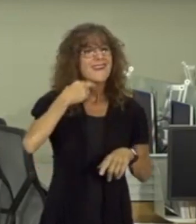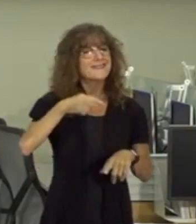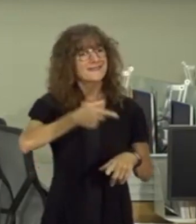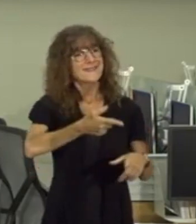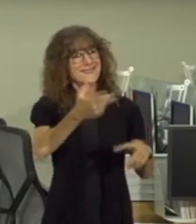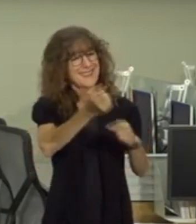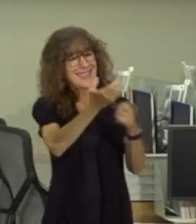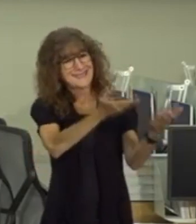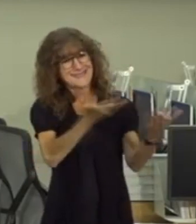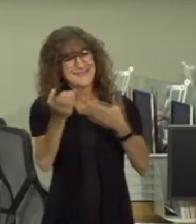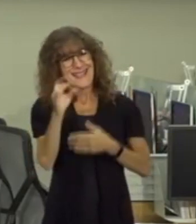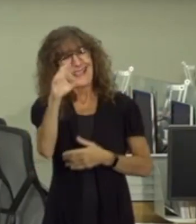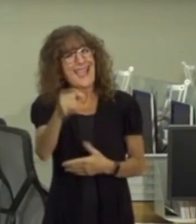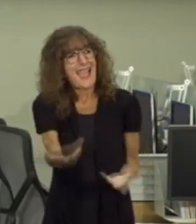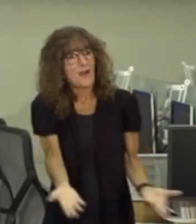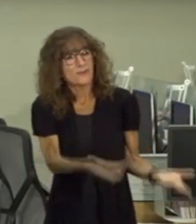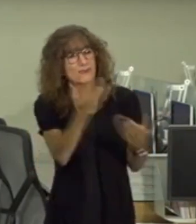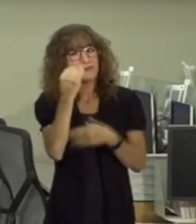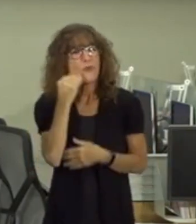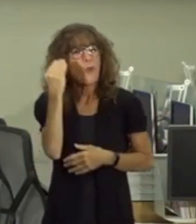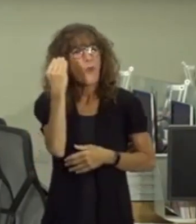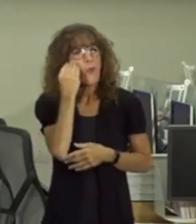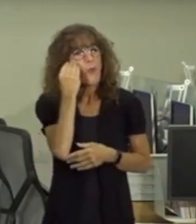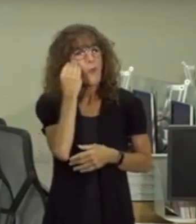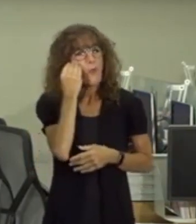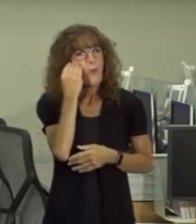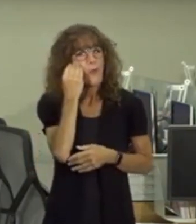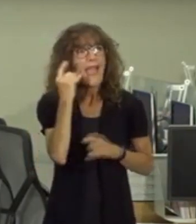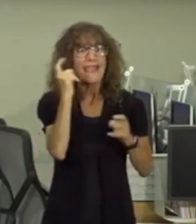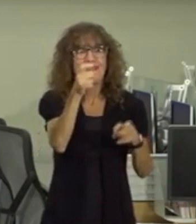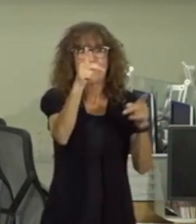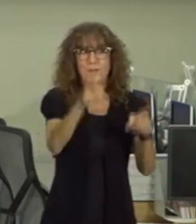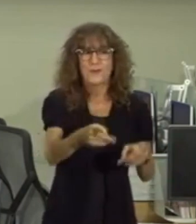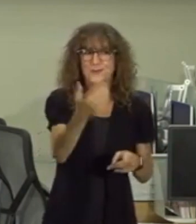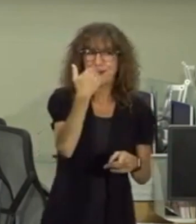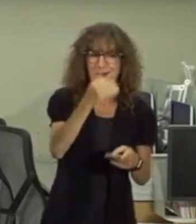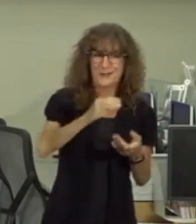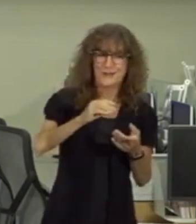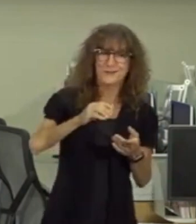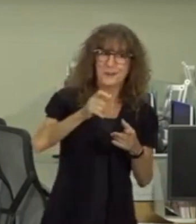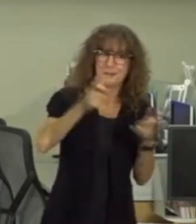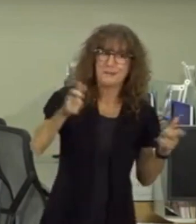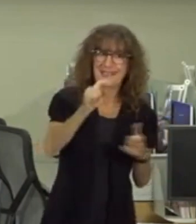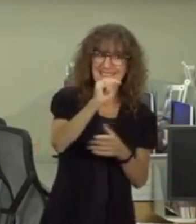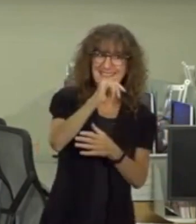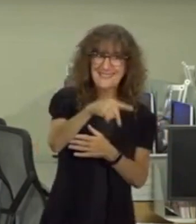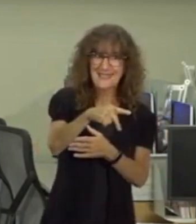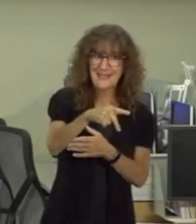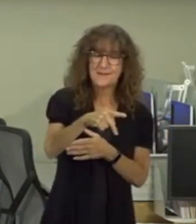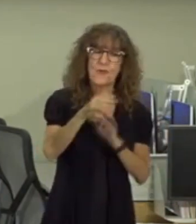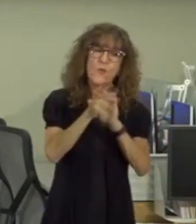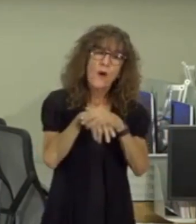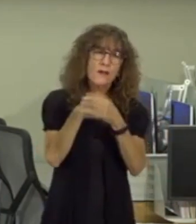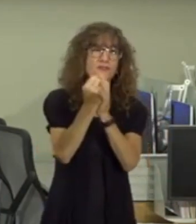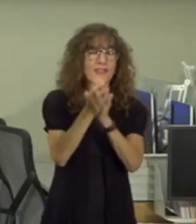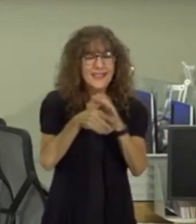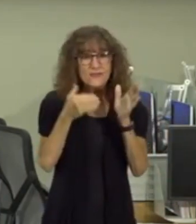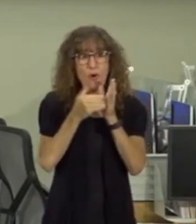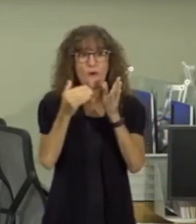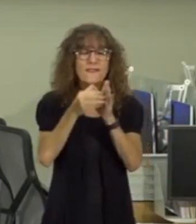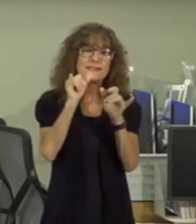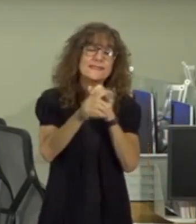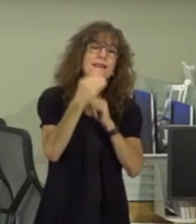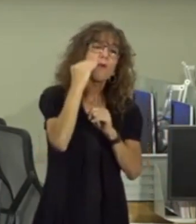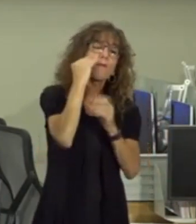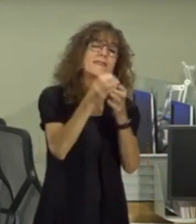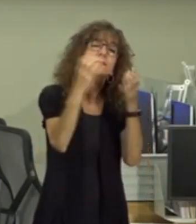to take out and give the person a generous tip please wash your hands often and stay at